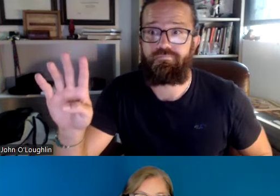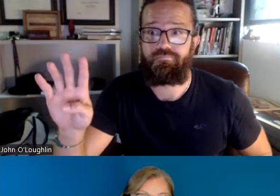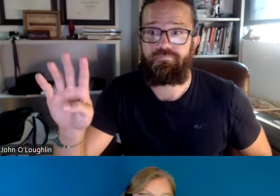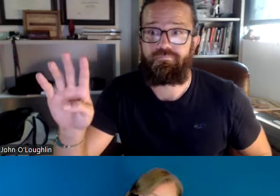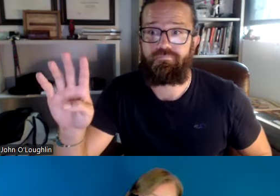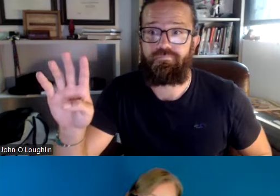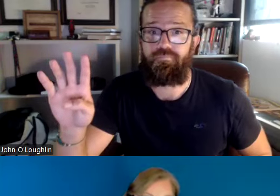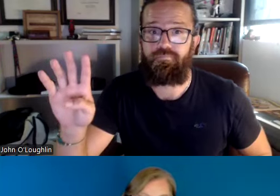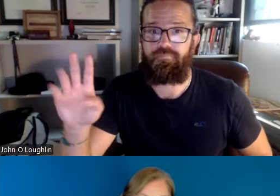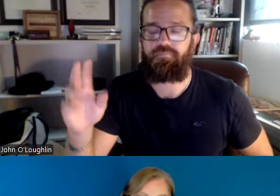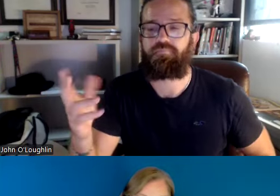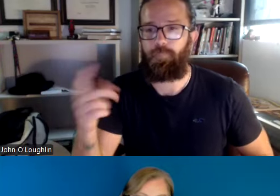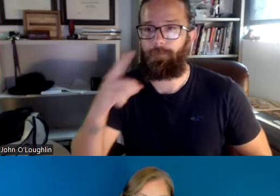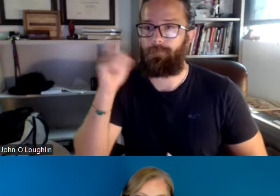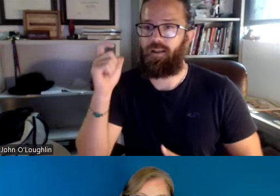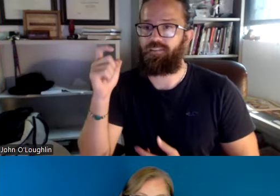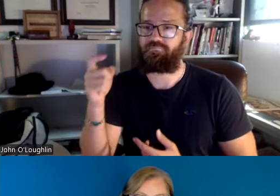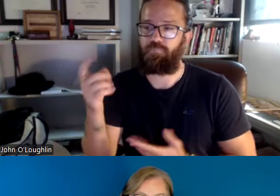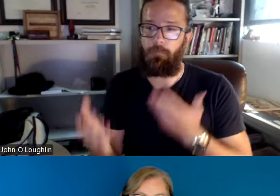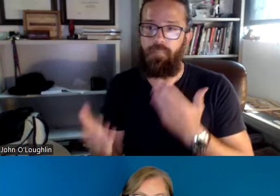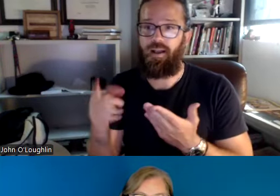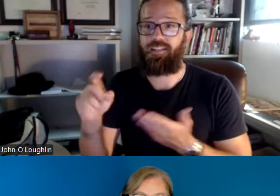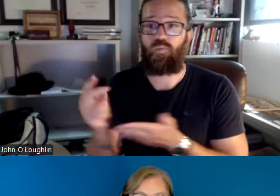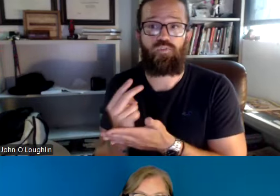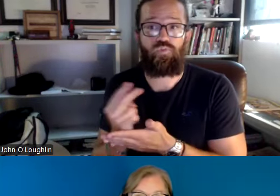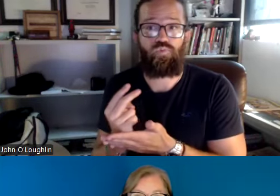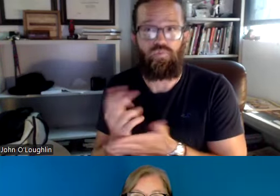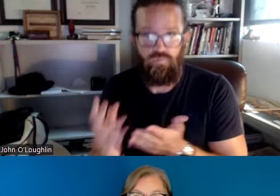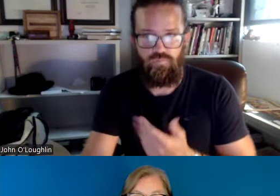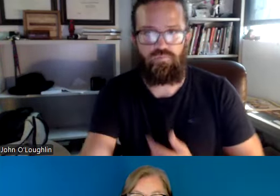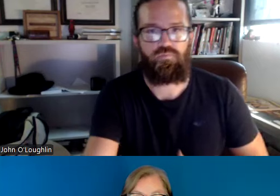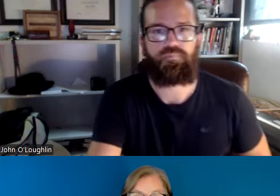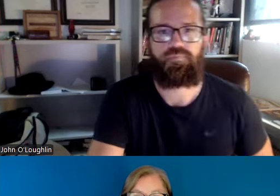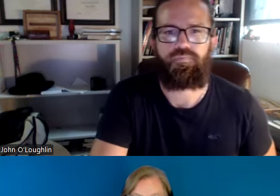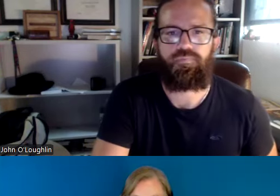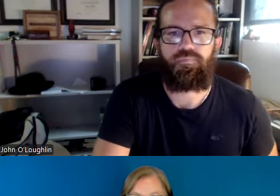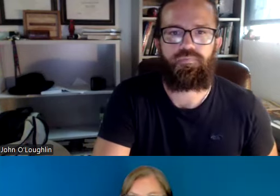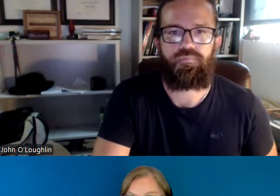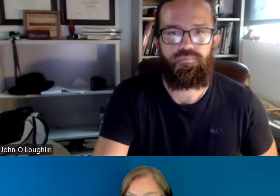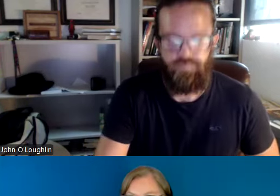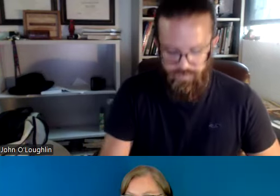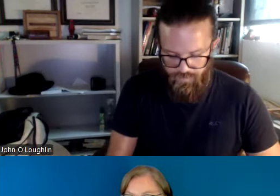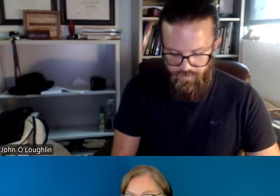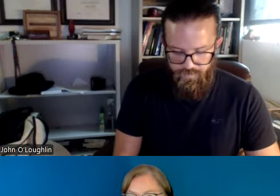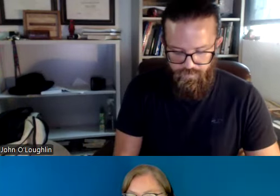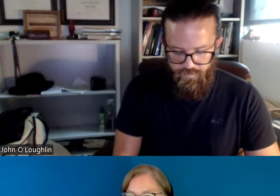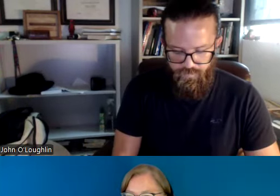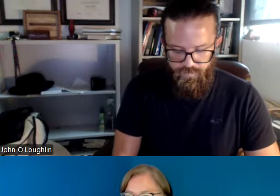I don't know, 4. Or, because maybe you'll need that review.